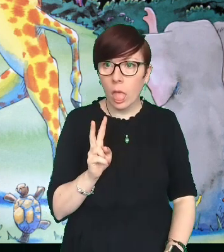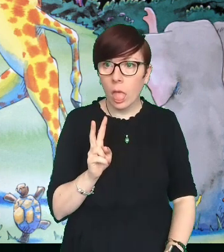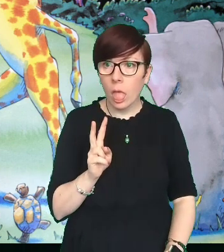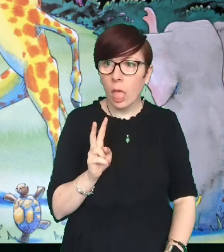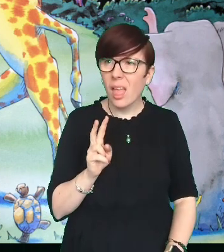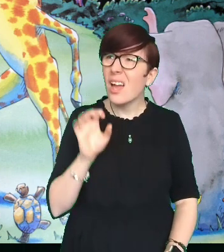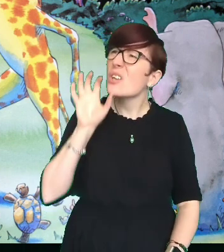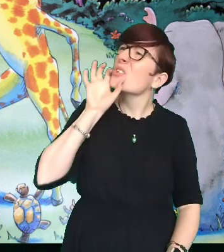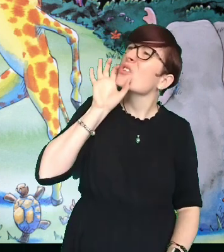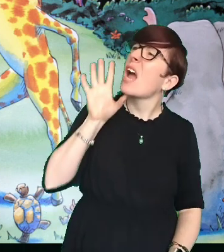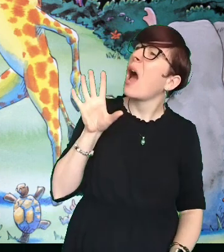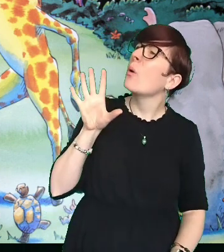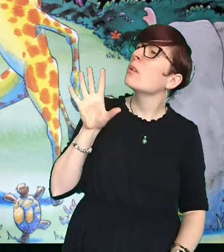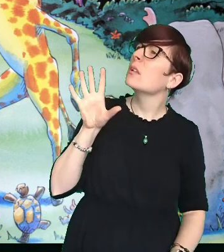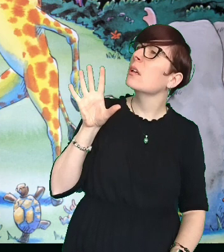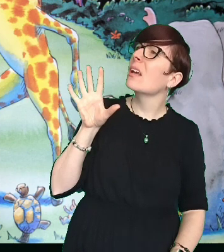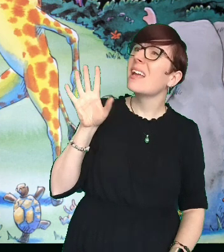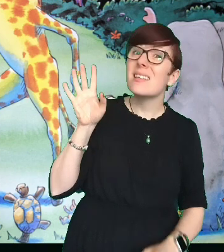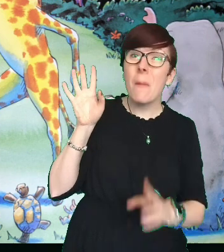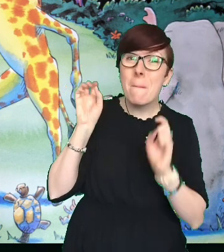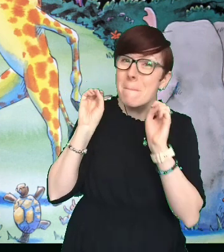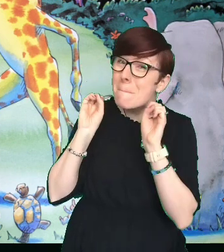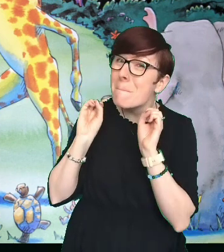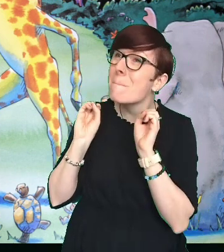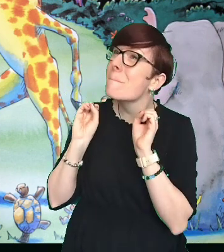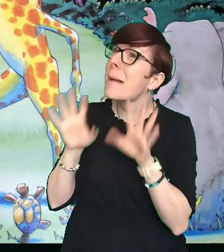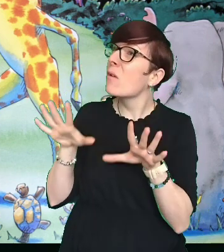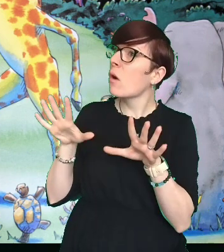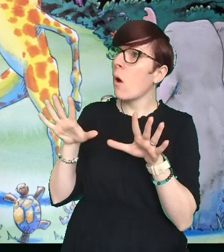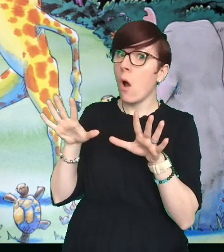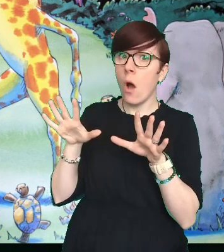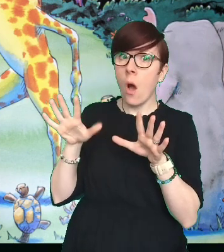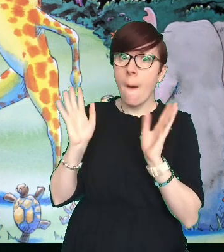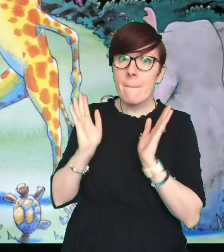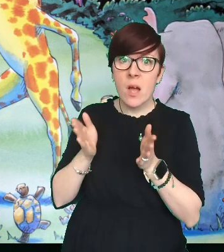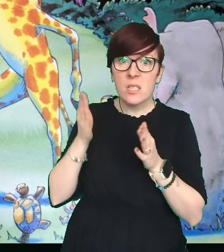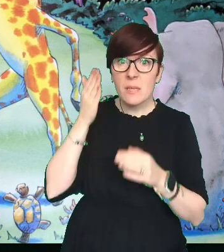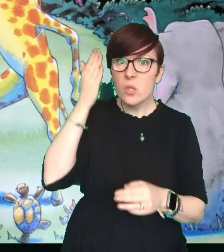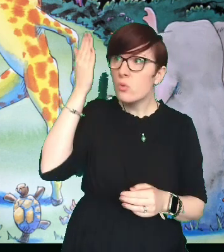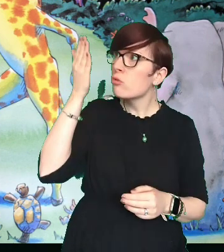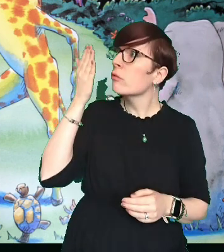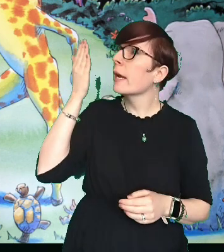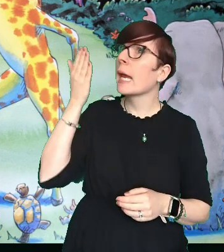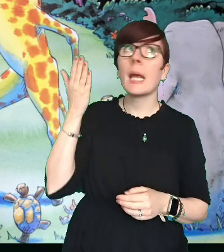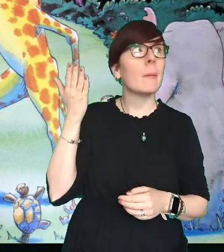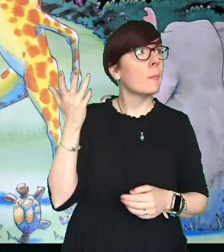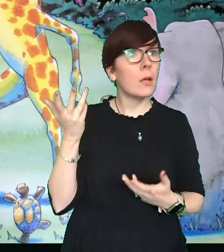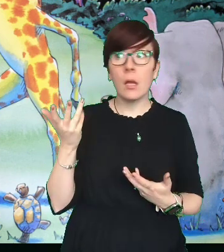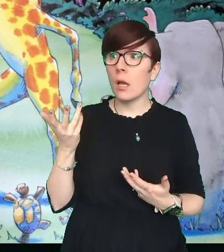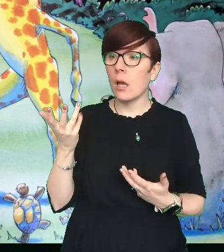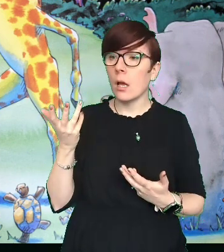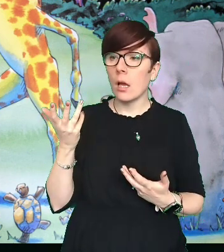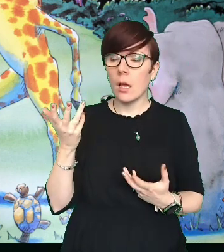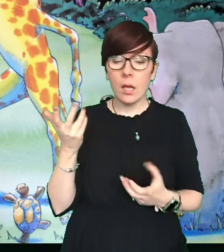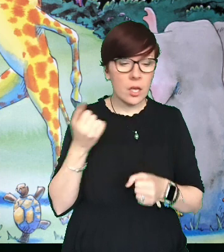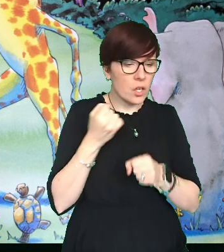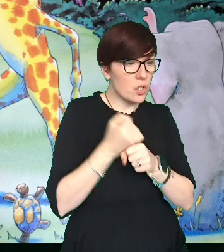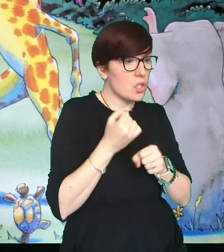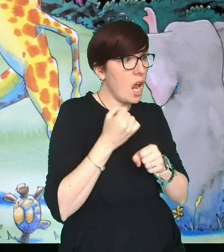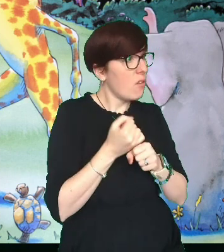They shouted. It's a miracle. You must be in a dream. Gerald's